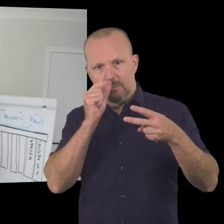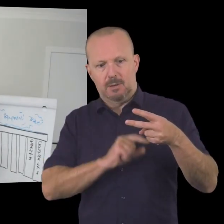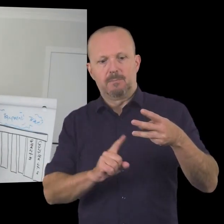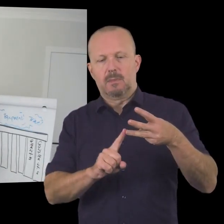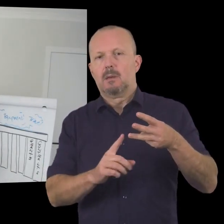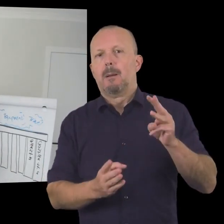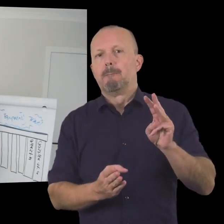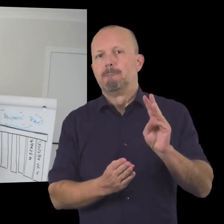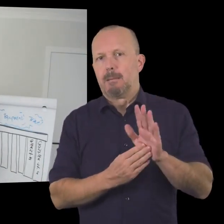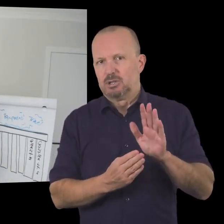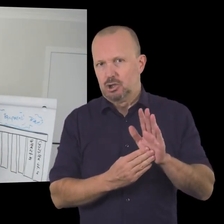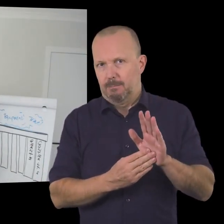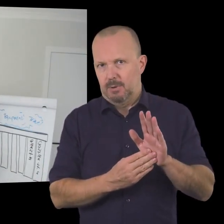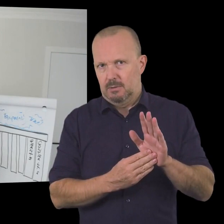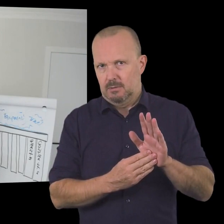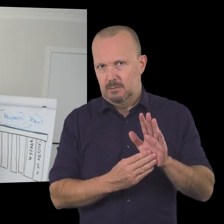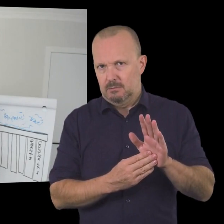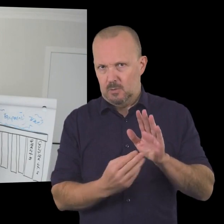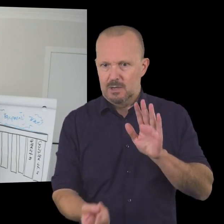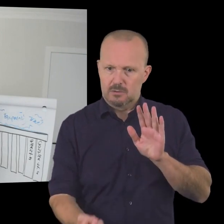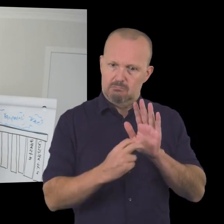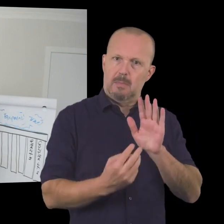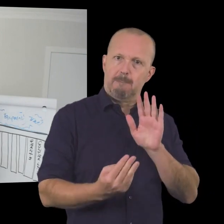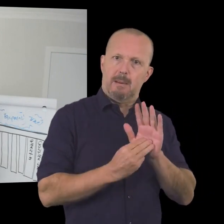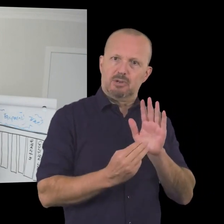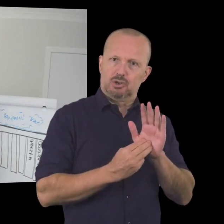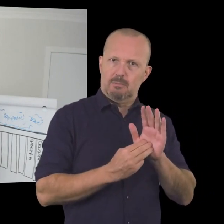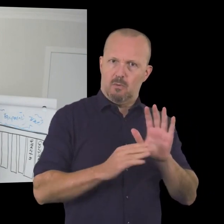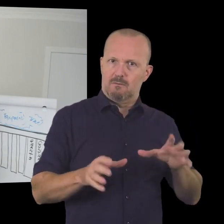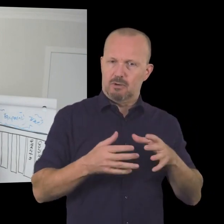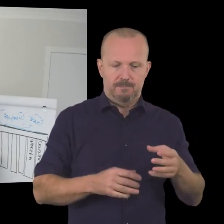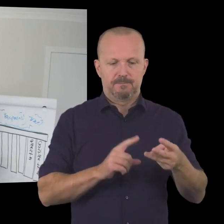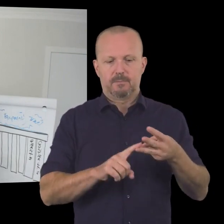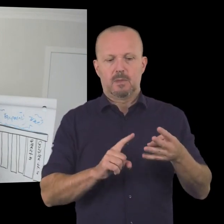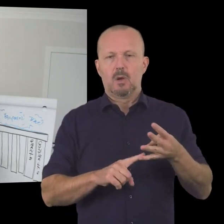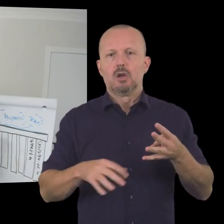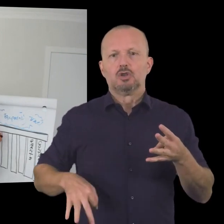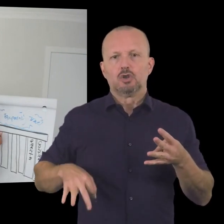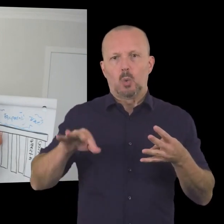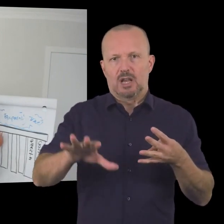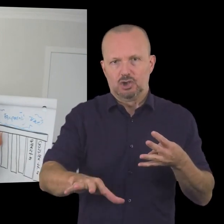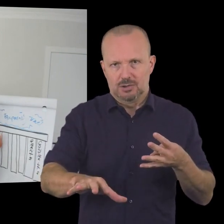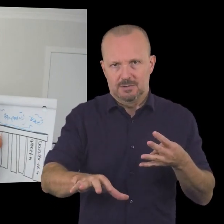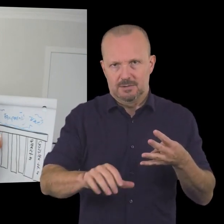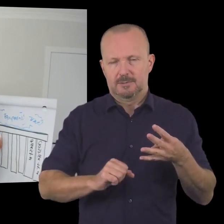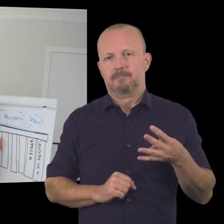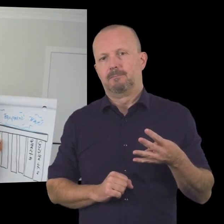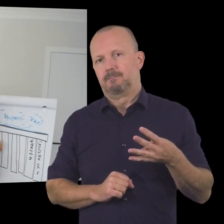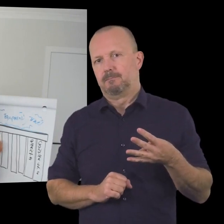uh membership uh uh donations